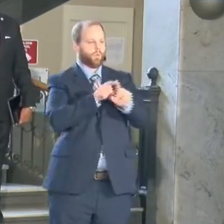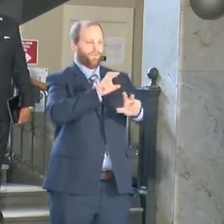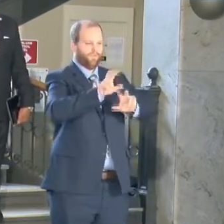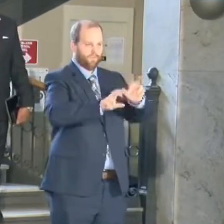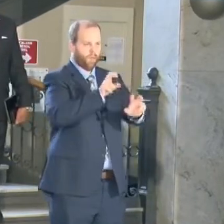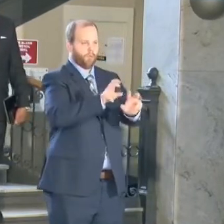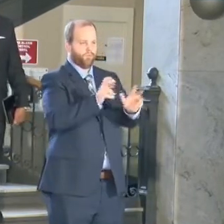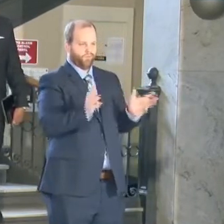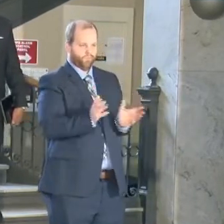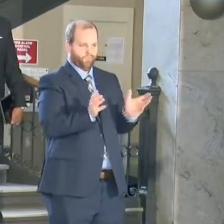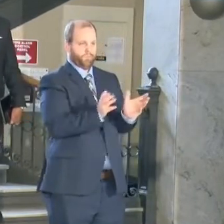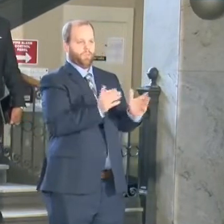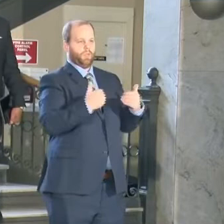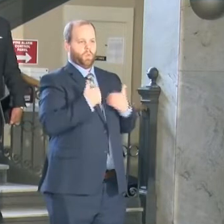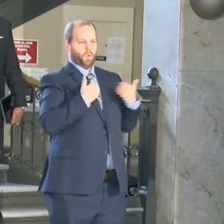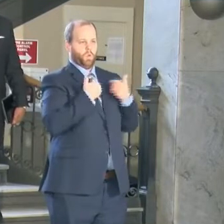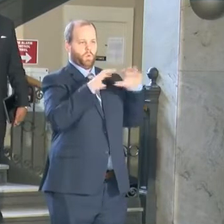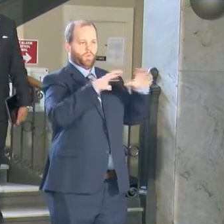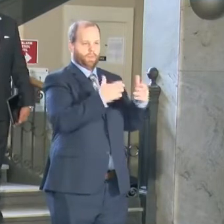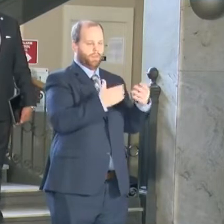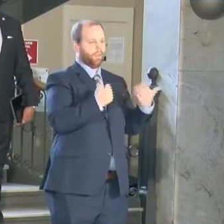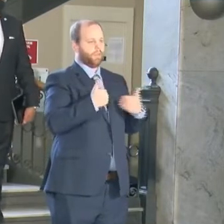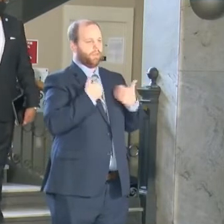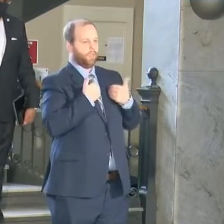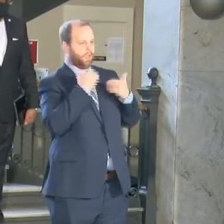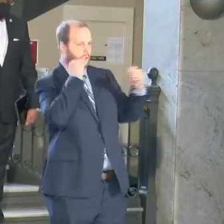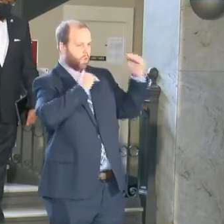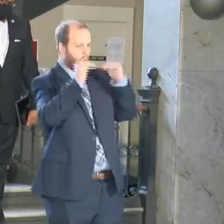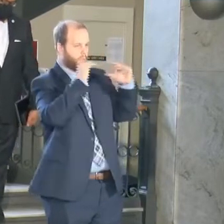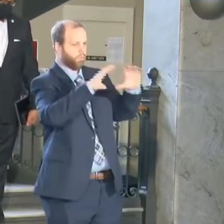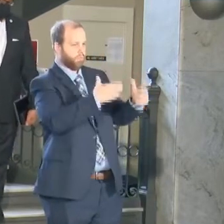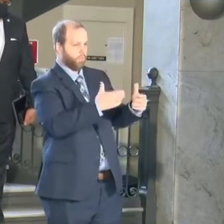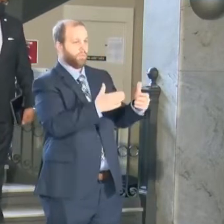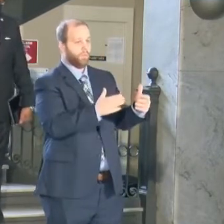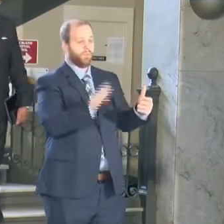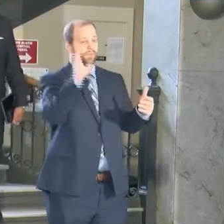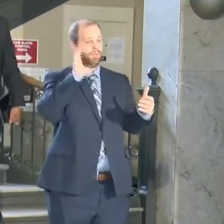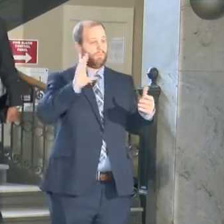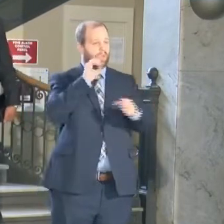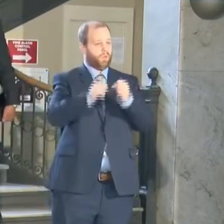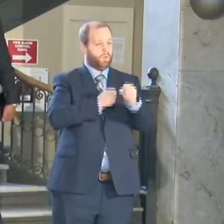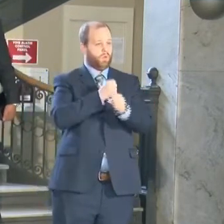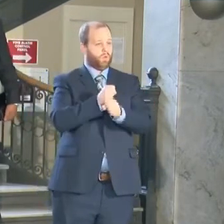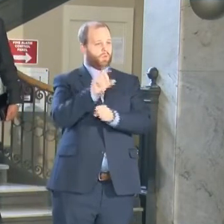When we see the 64 homicides that were experienced in 2021,